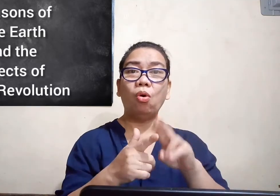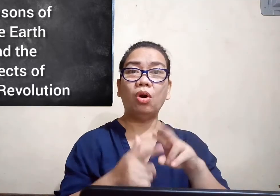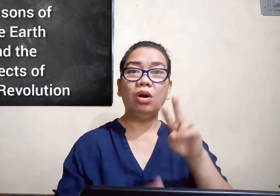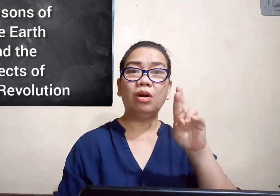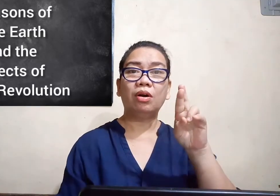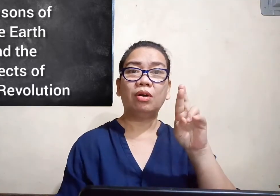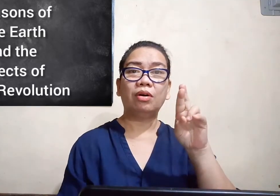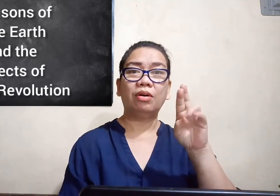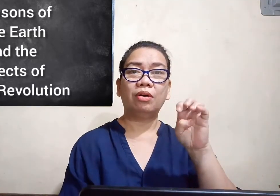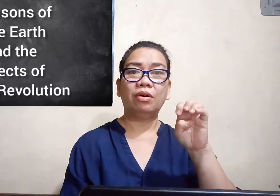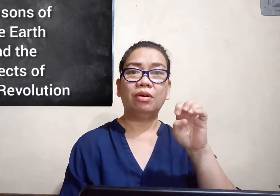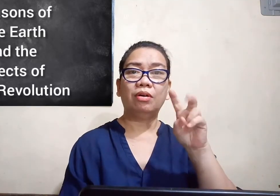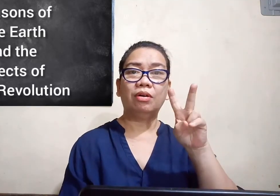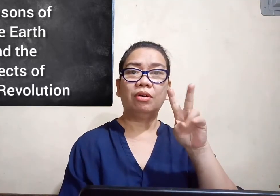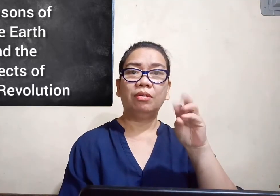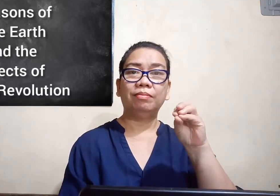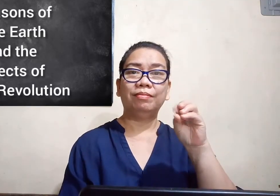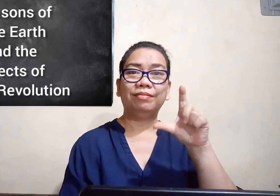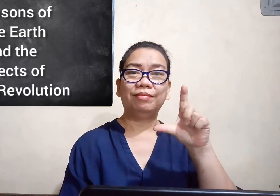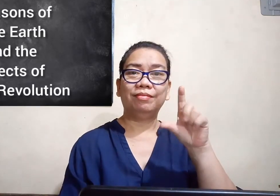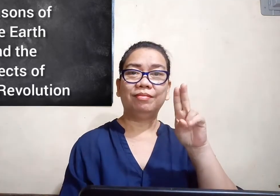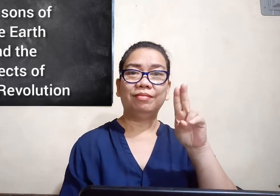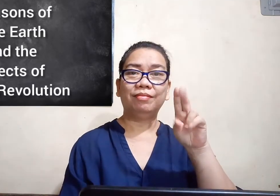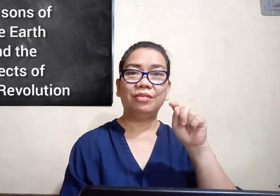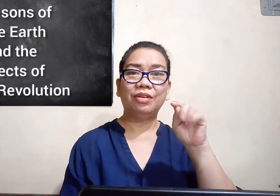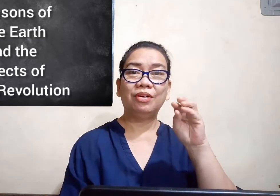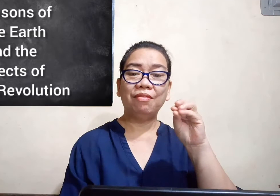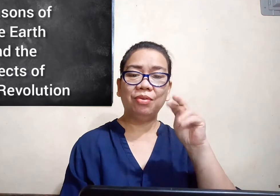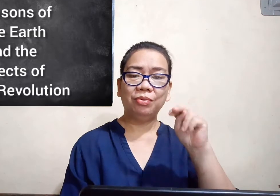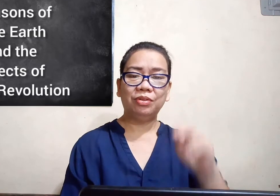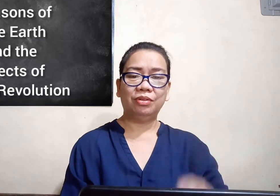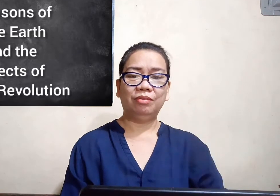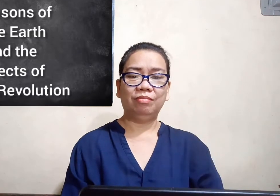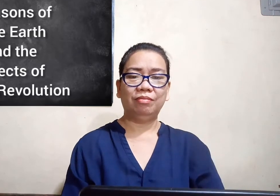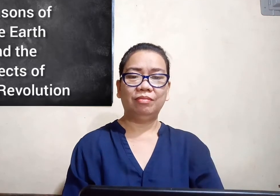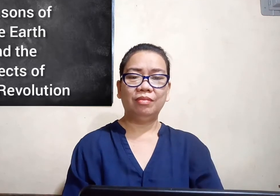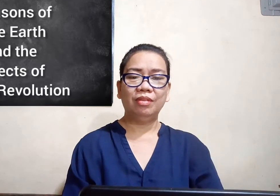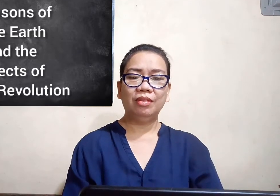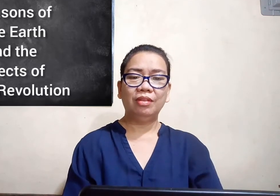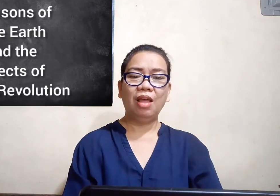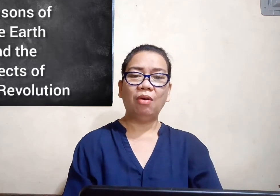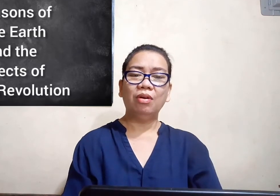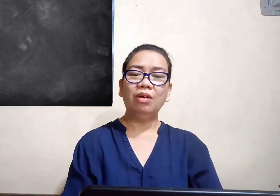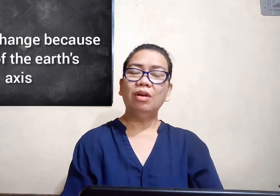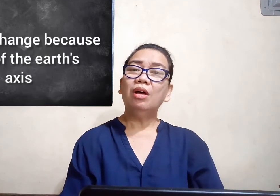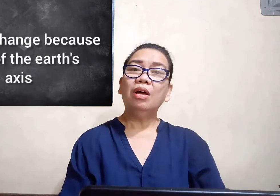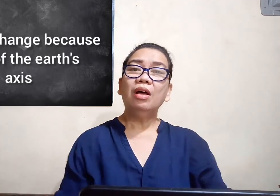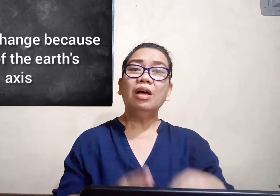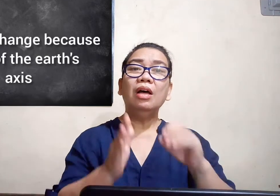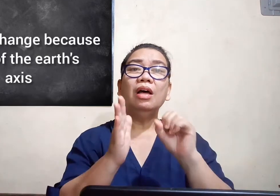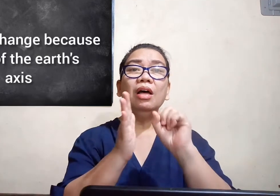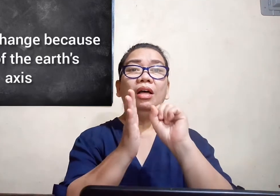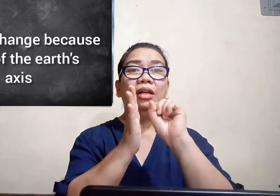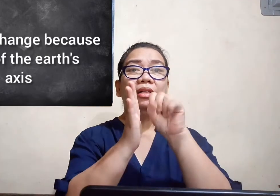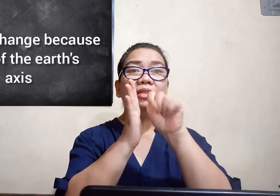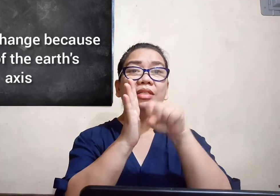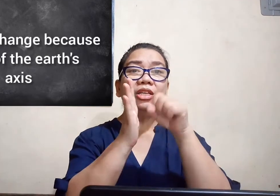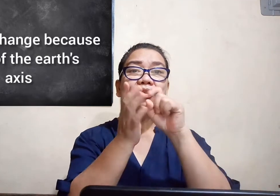revolution now season